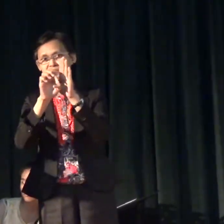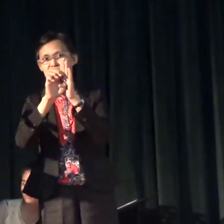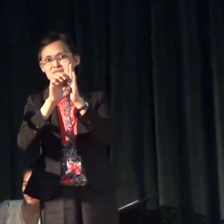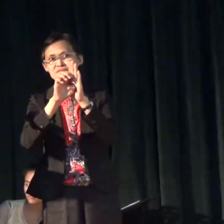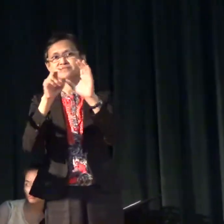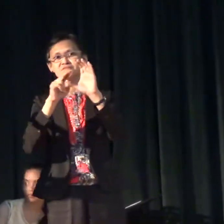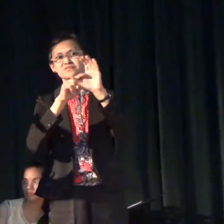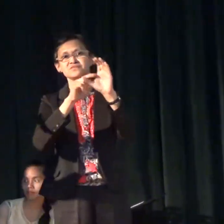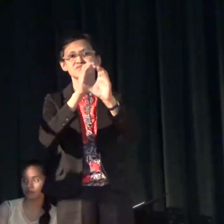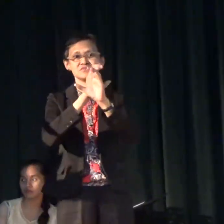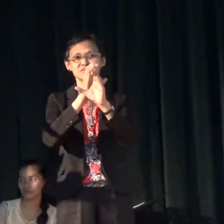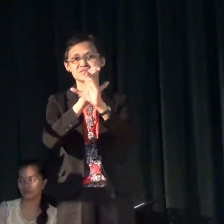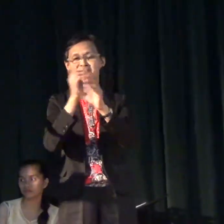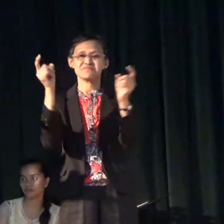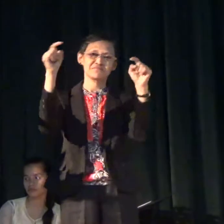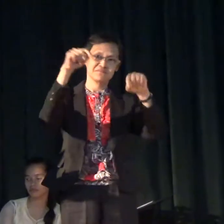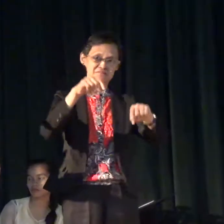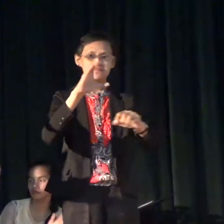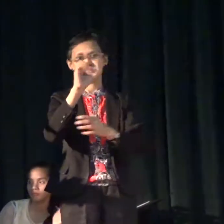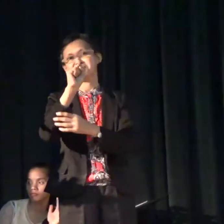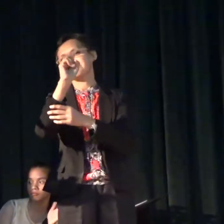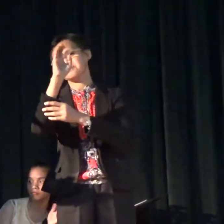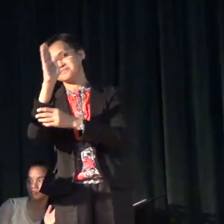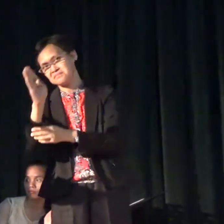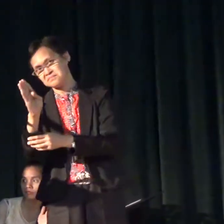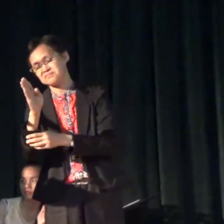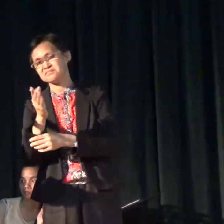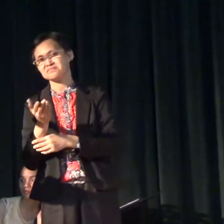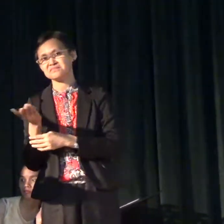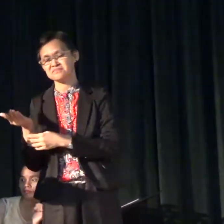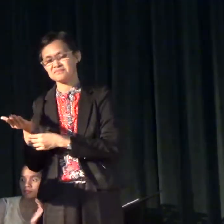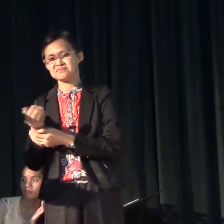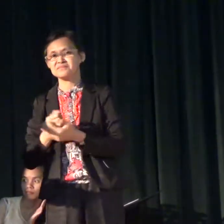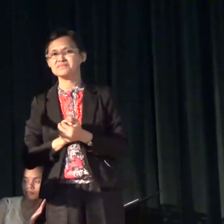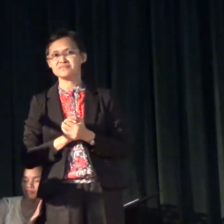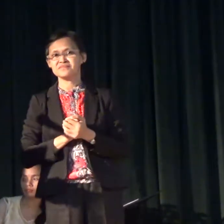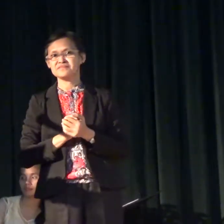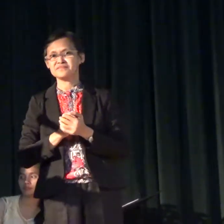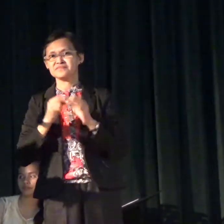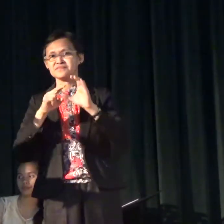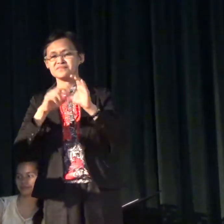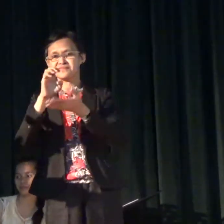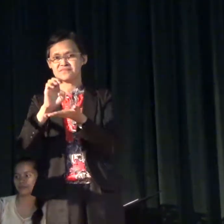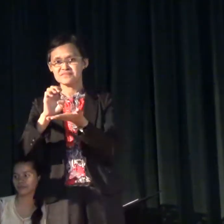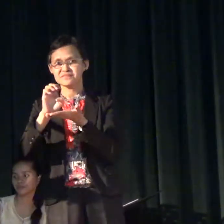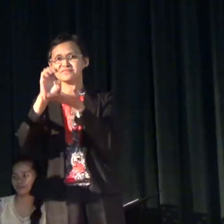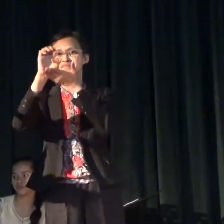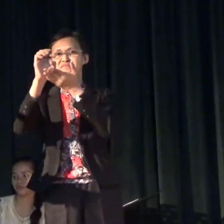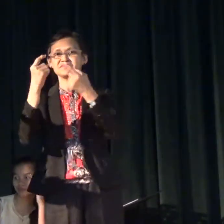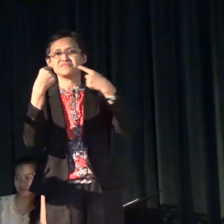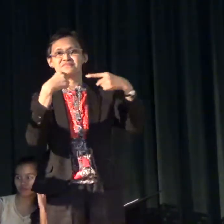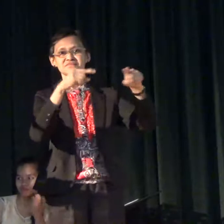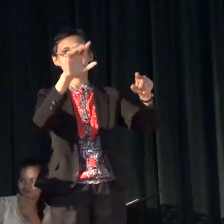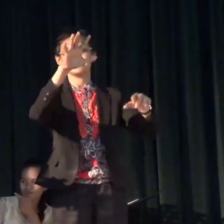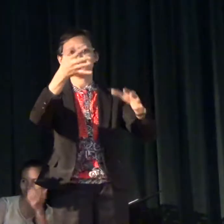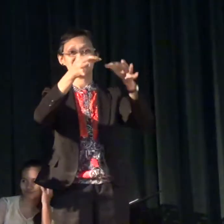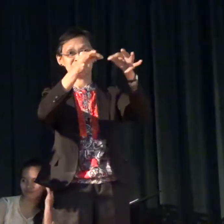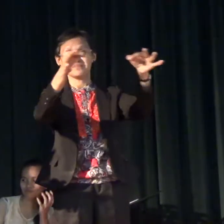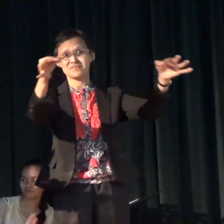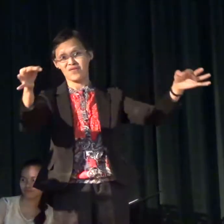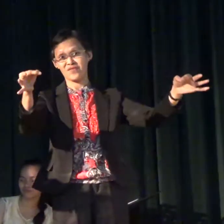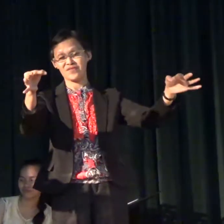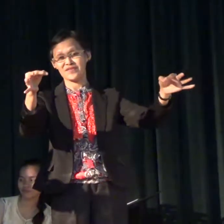rode a car going to CSB, I rode the elevator going to the fifth floor,